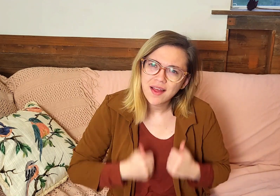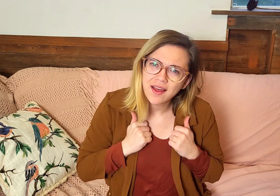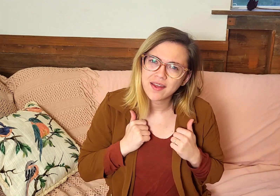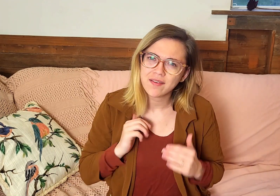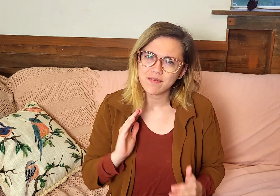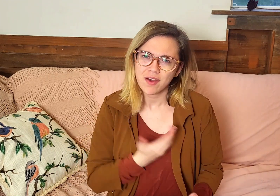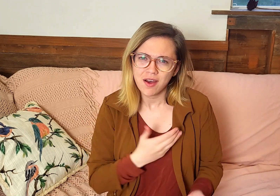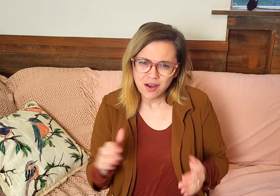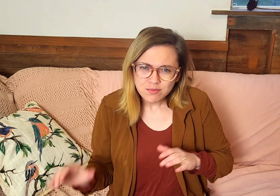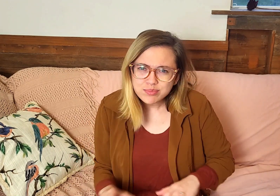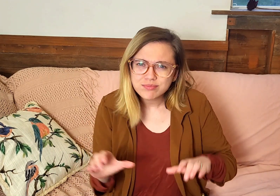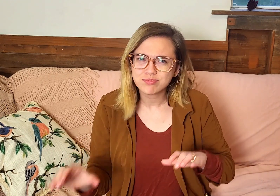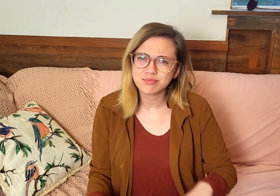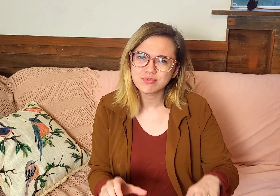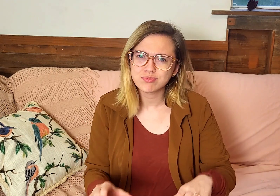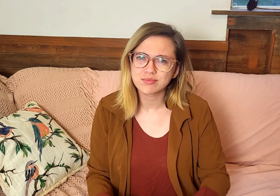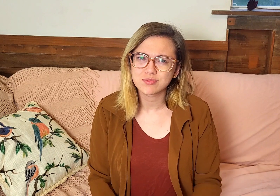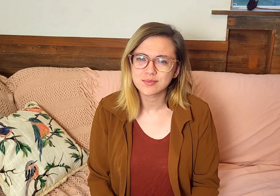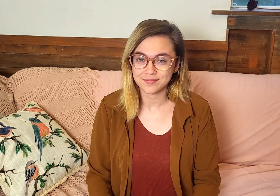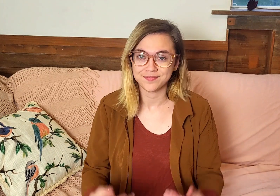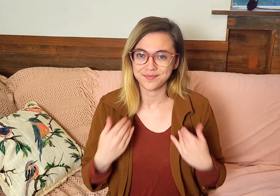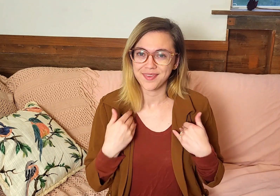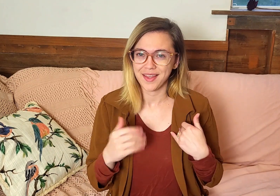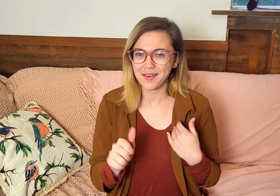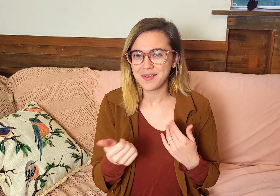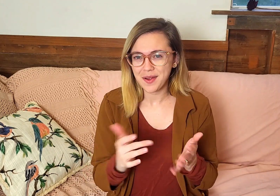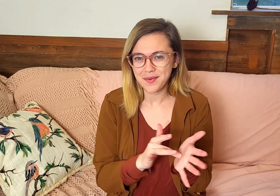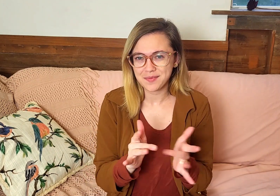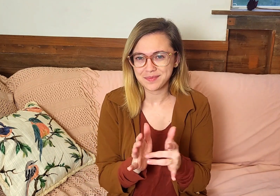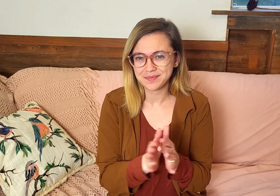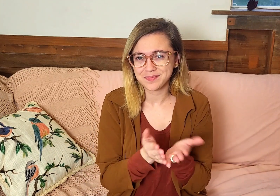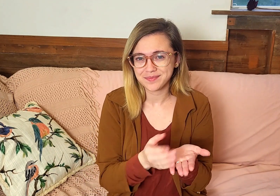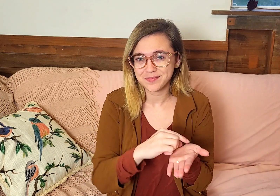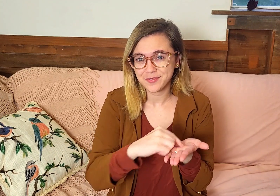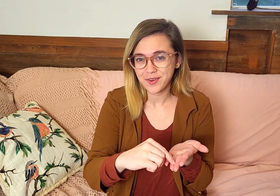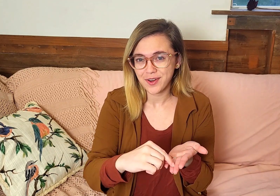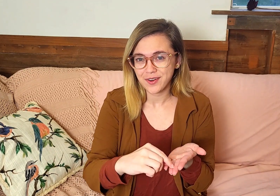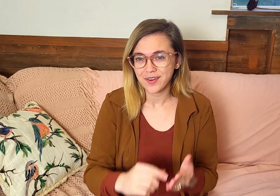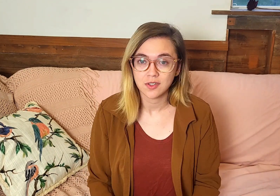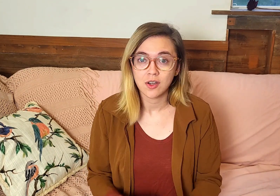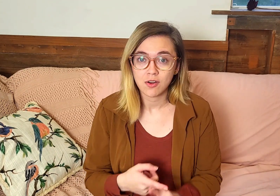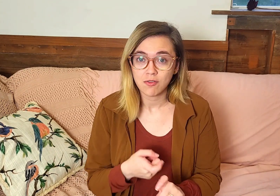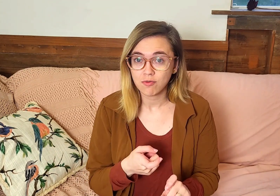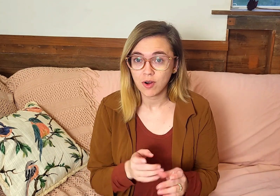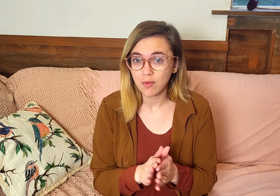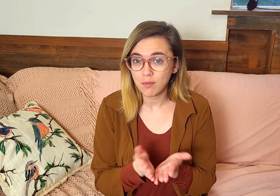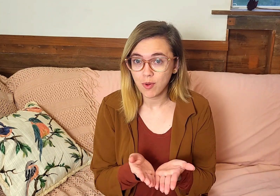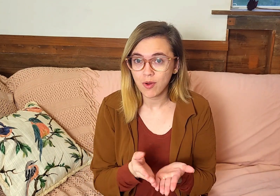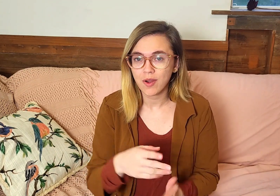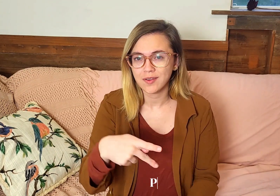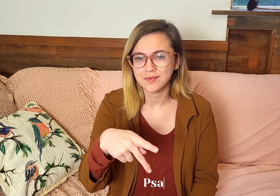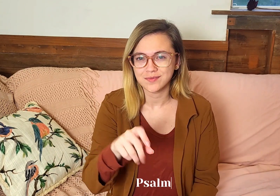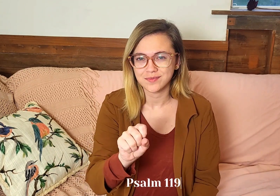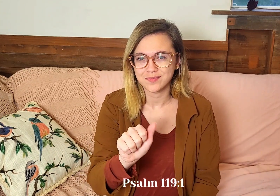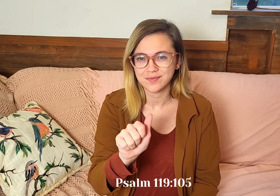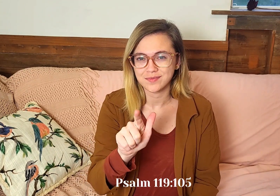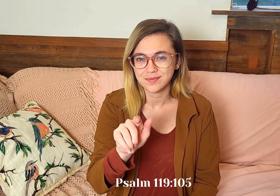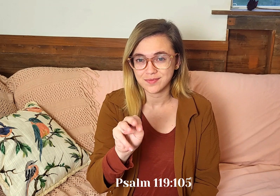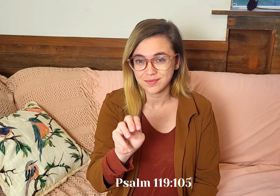and our actions. I have another Bible verse I want to look at. It's from the book of Psalms,